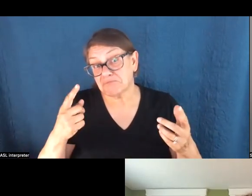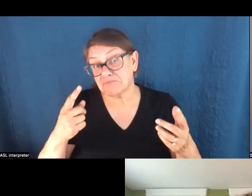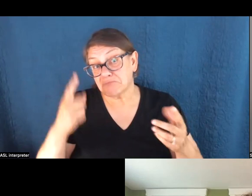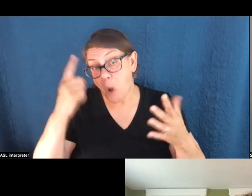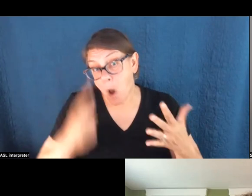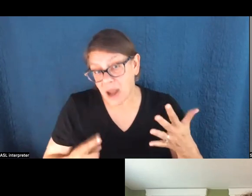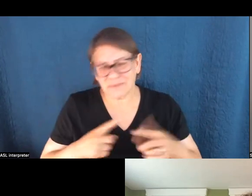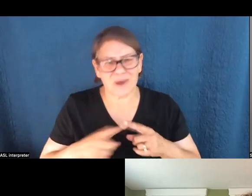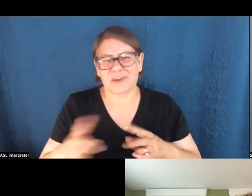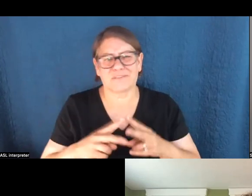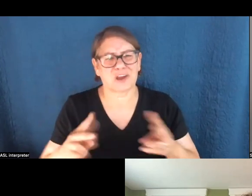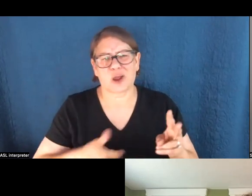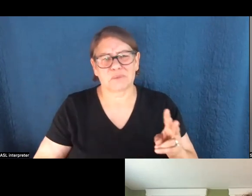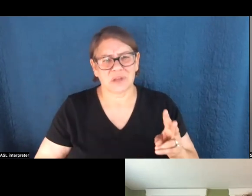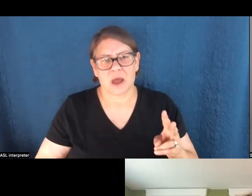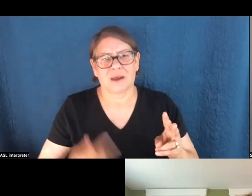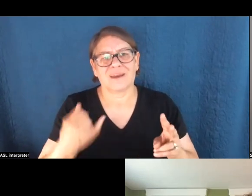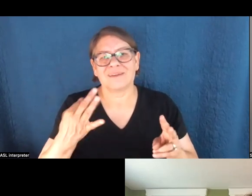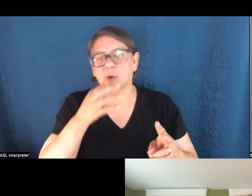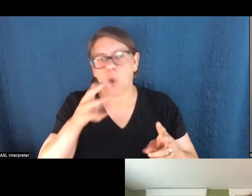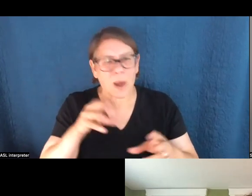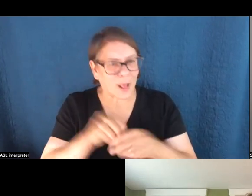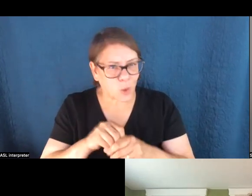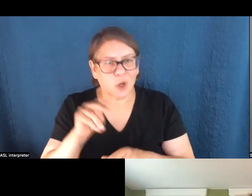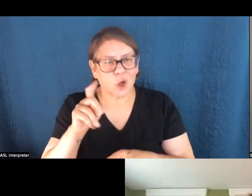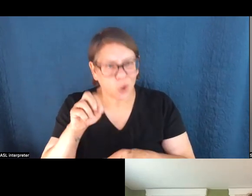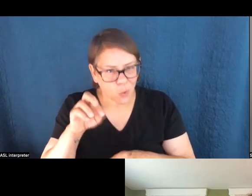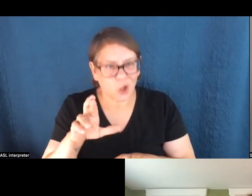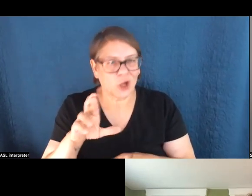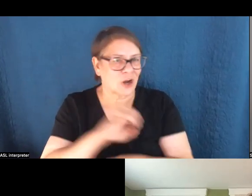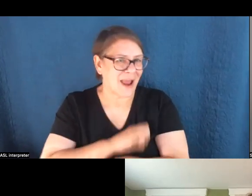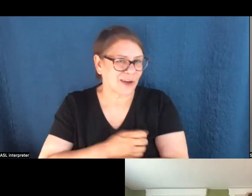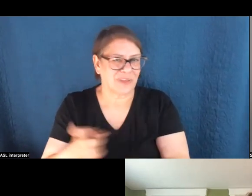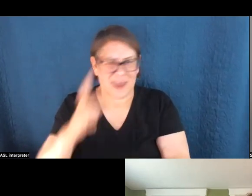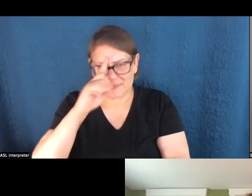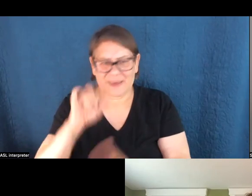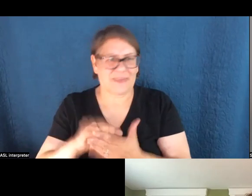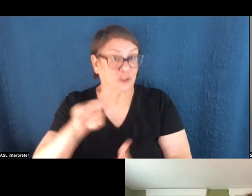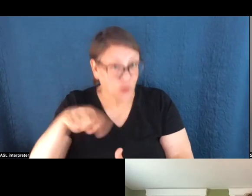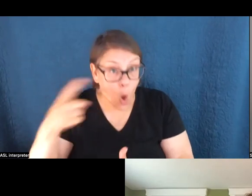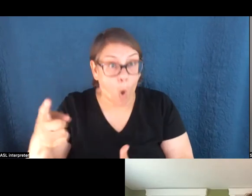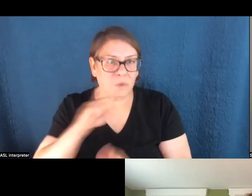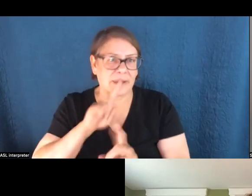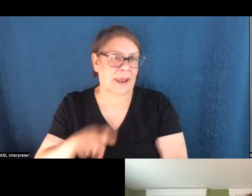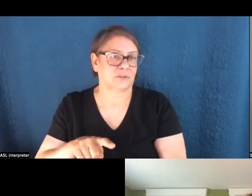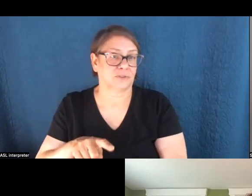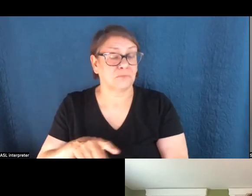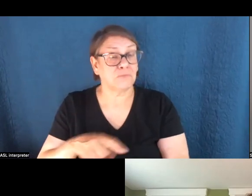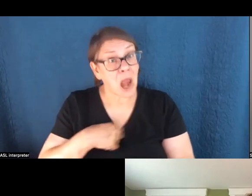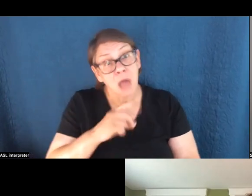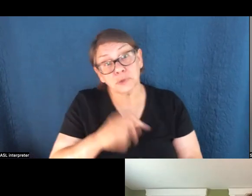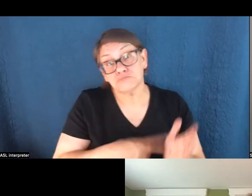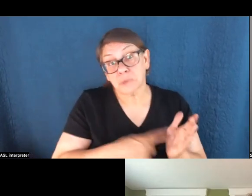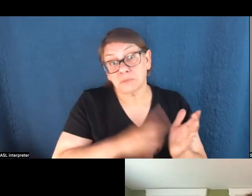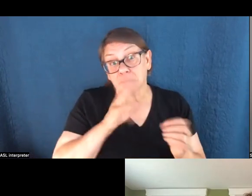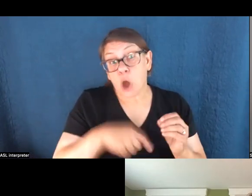many cases very upset at anything that's not about nuclear energy and think that's the only solution. And why am I not talking about nuclear energy, which I, which I do when I've talked about